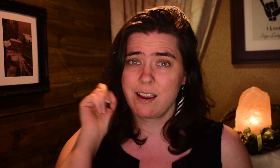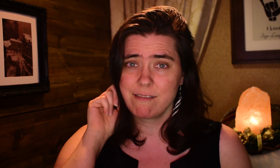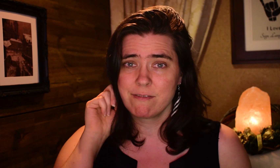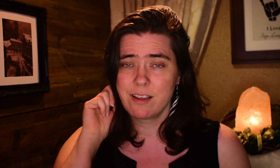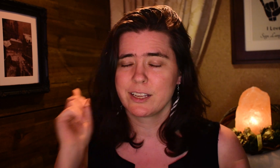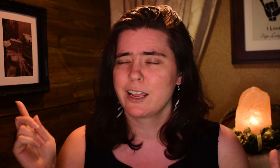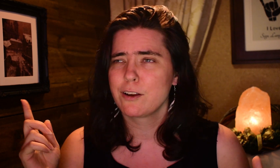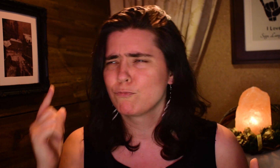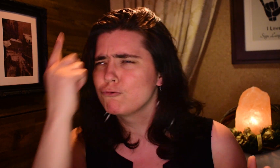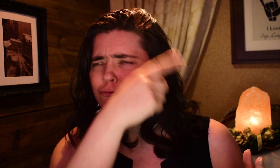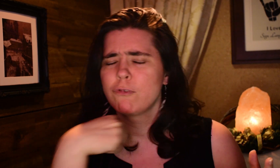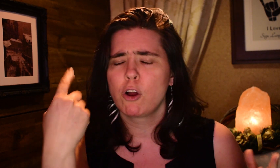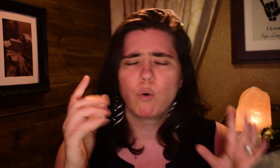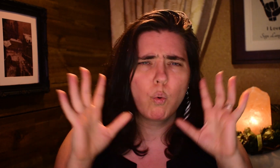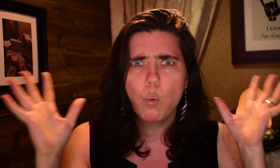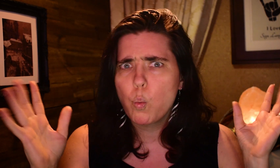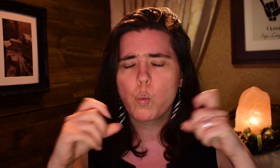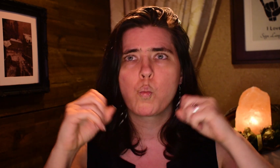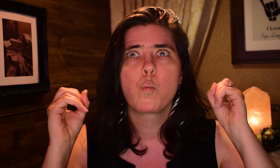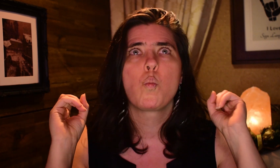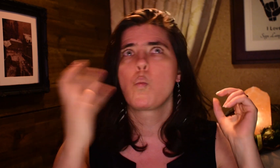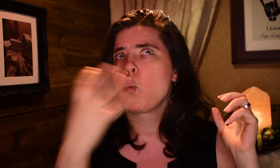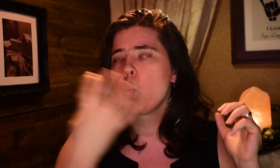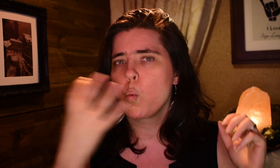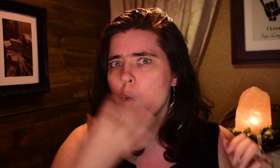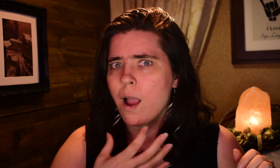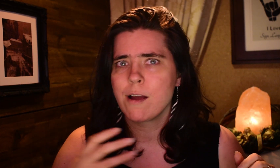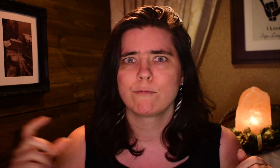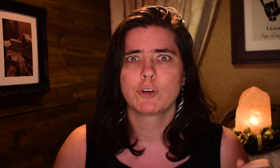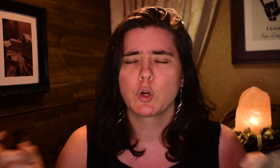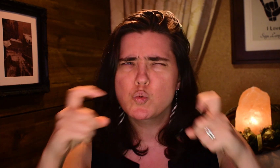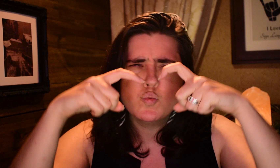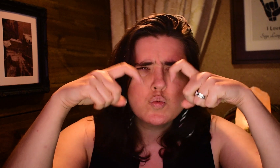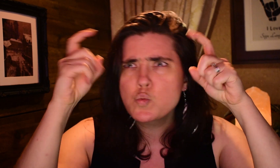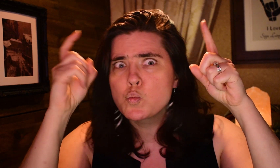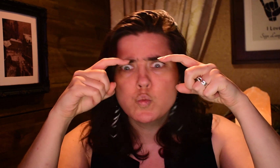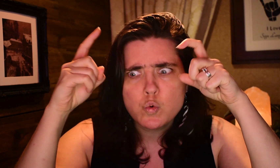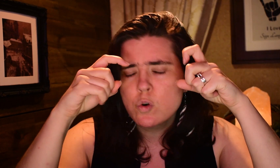He was deaf. His face. Wow. So expressive.